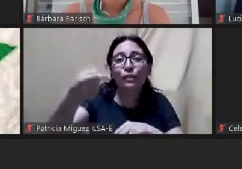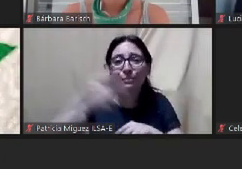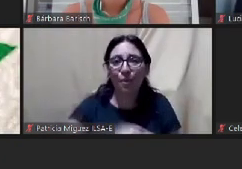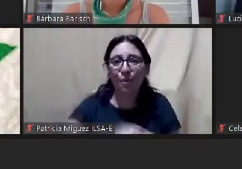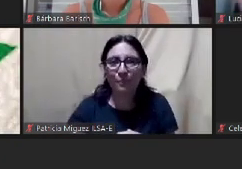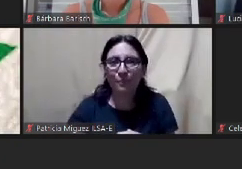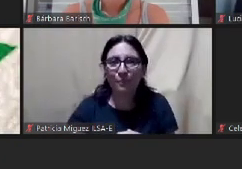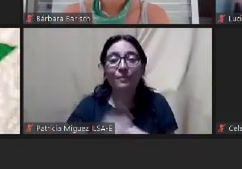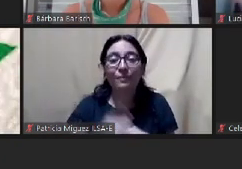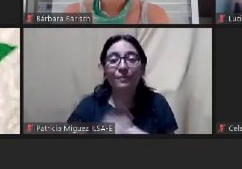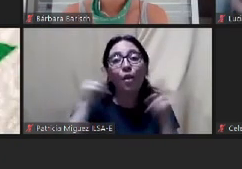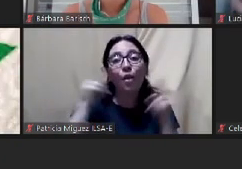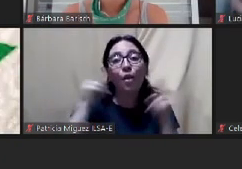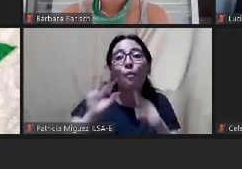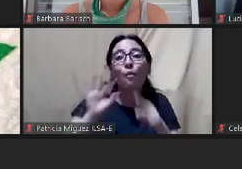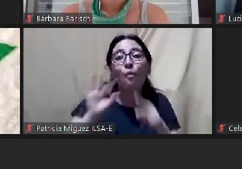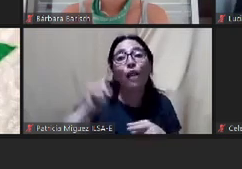See you next year